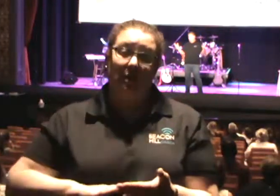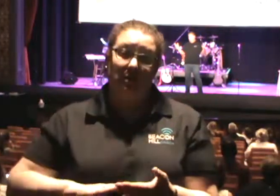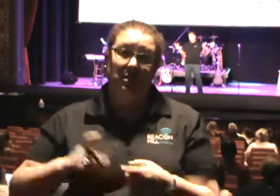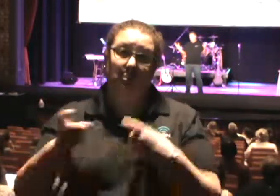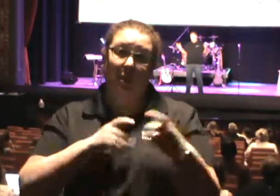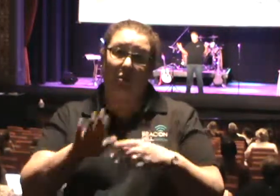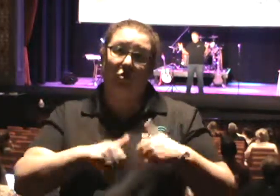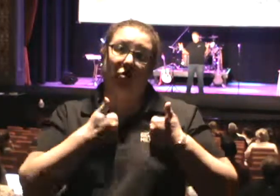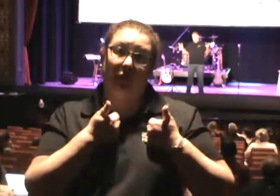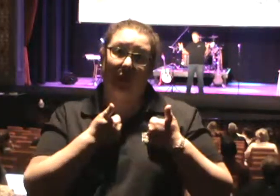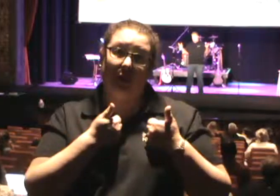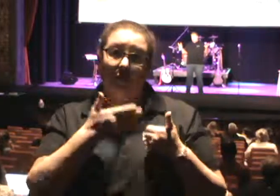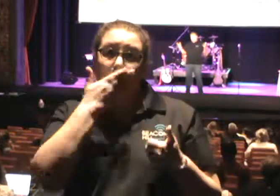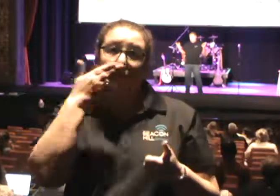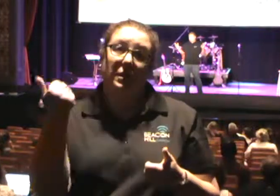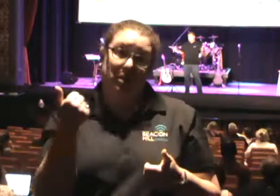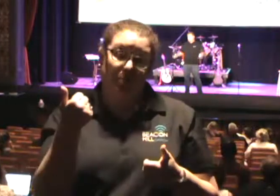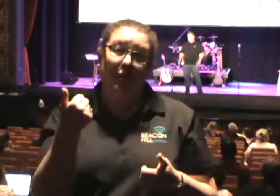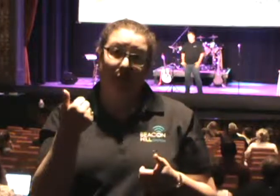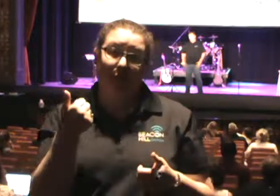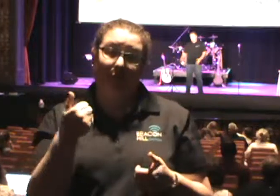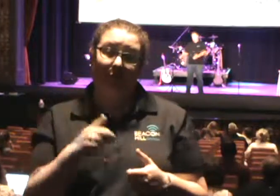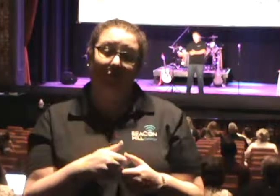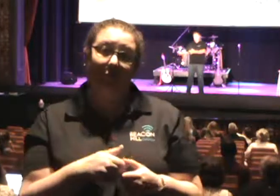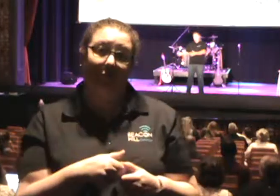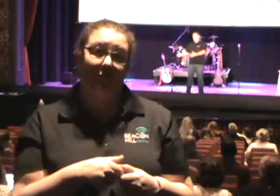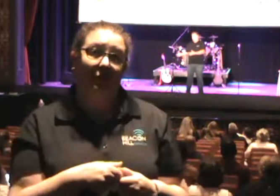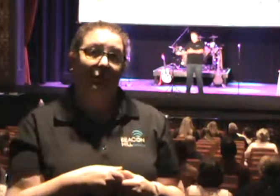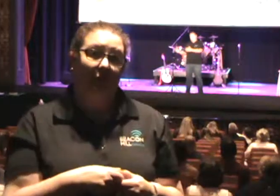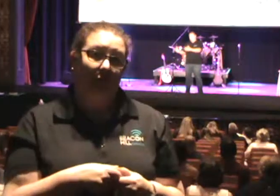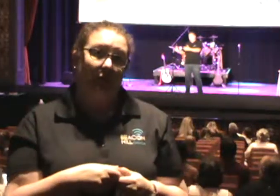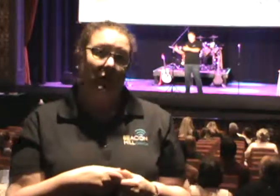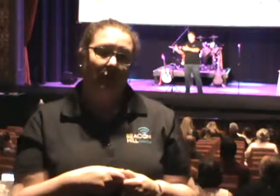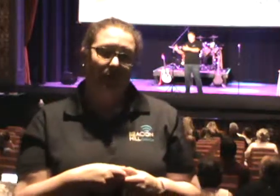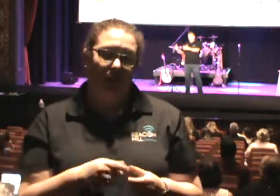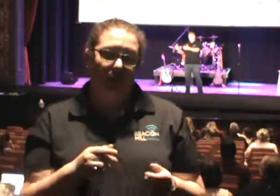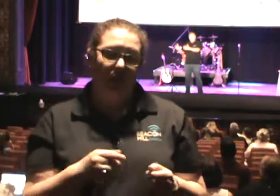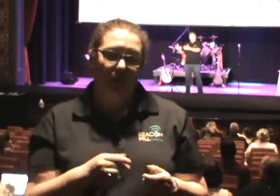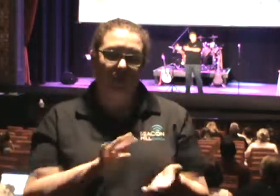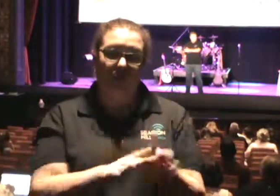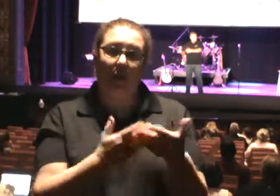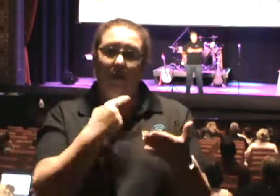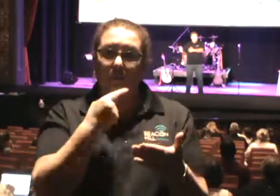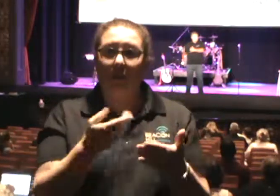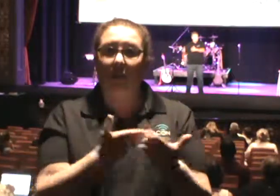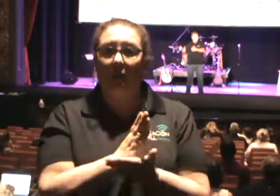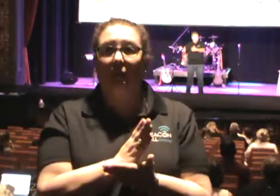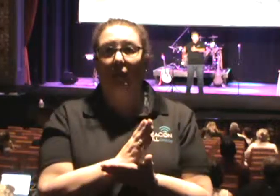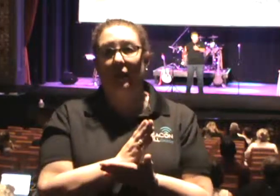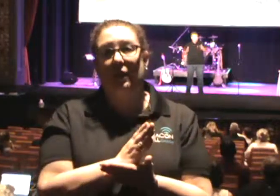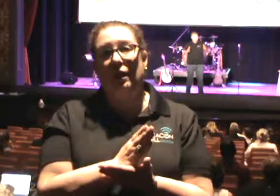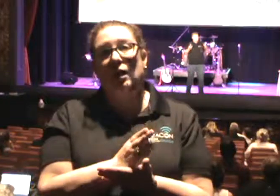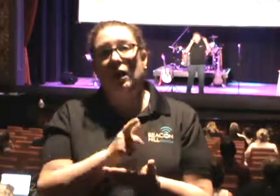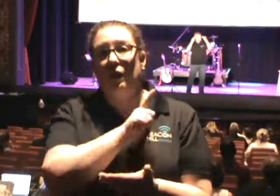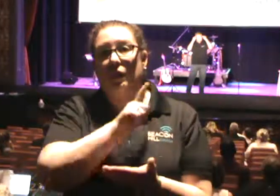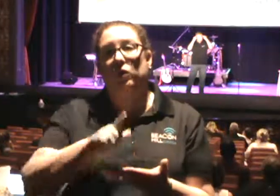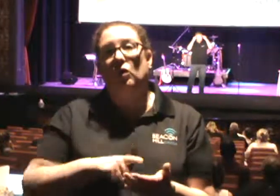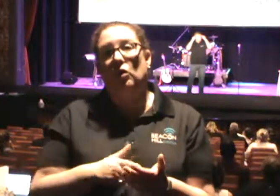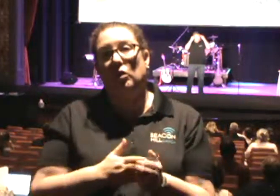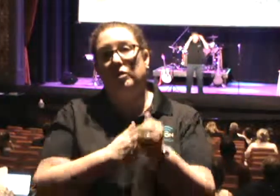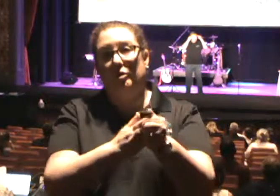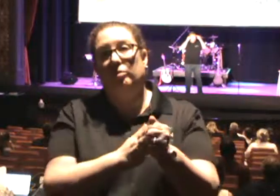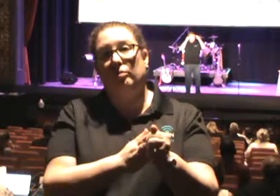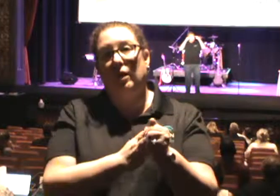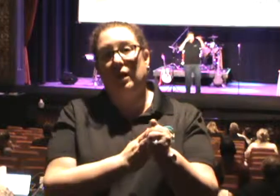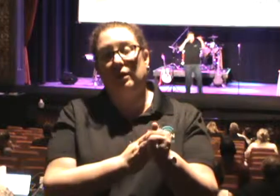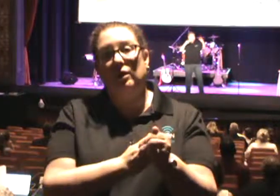heaven. And I asked you this morning. says in the scripture, you've to let the Lord direct your steps. You've got to see